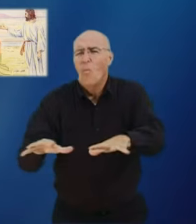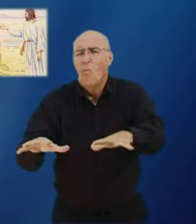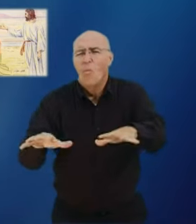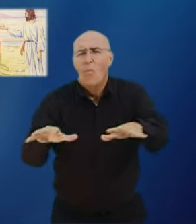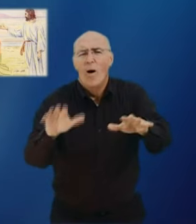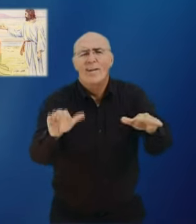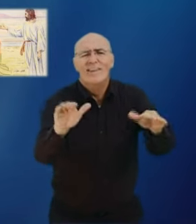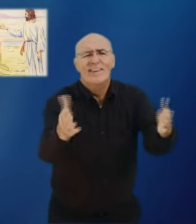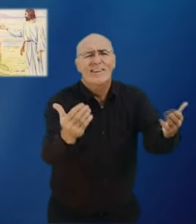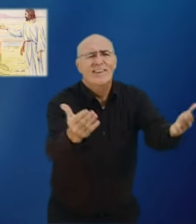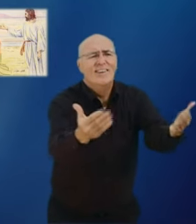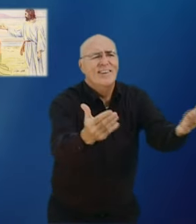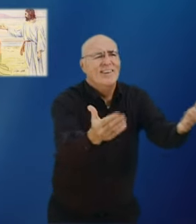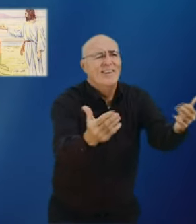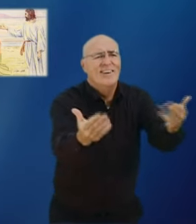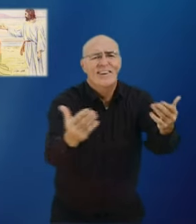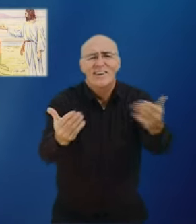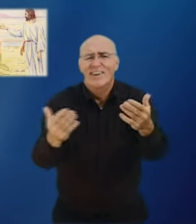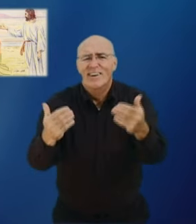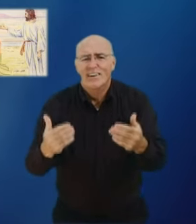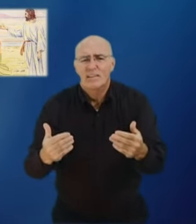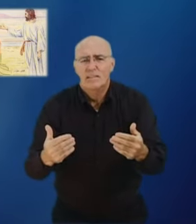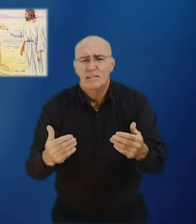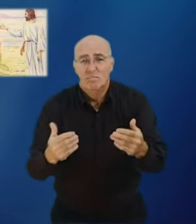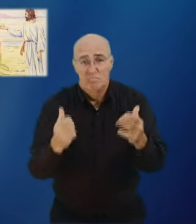showed love to all who were in the world